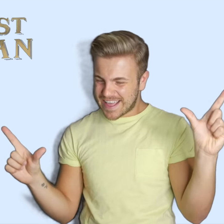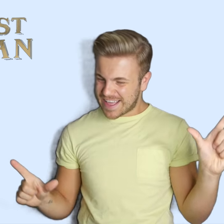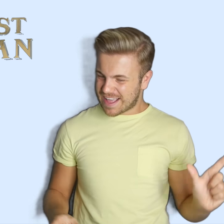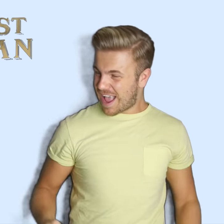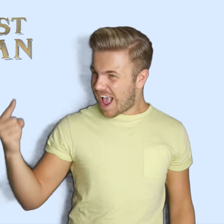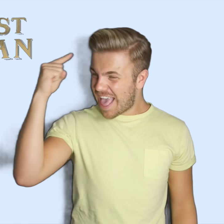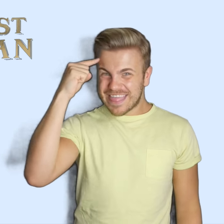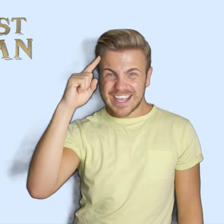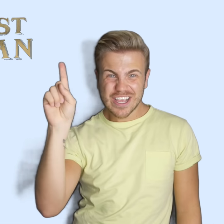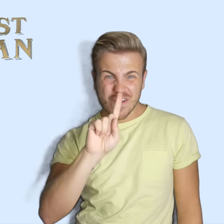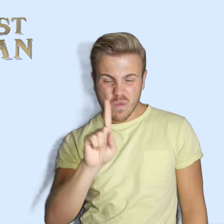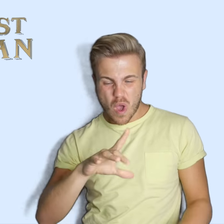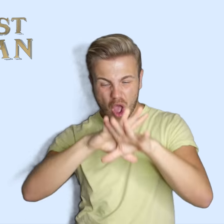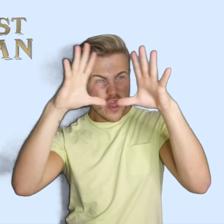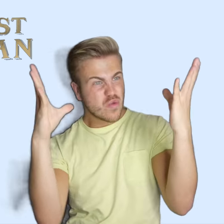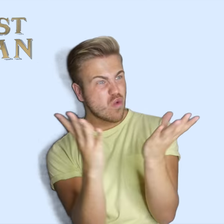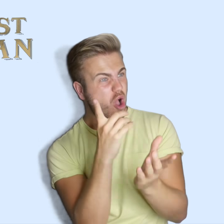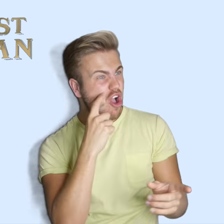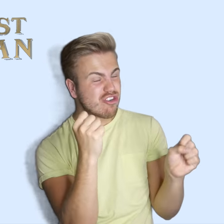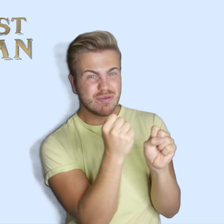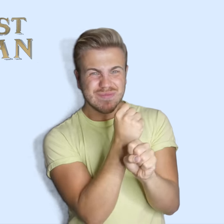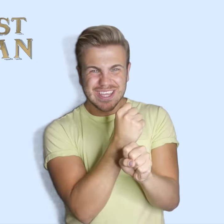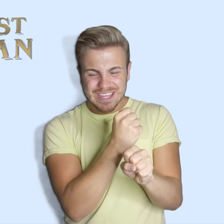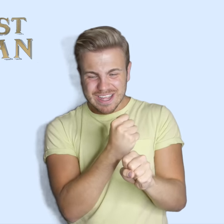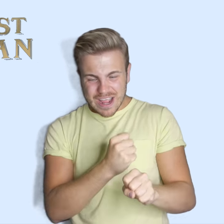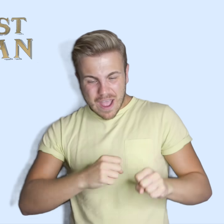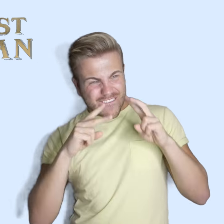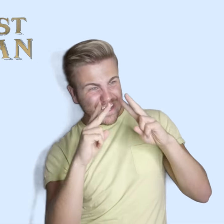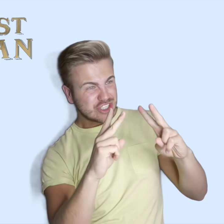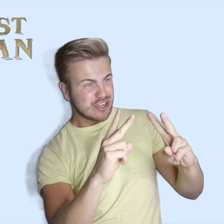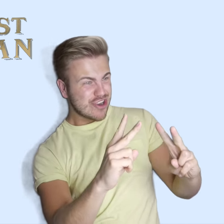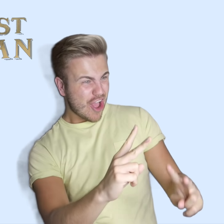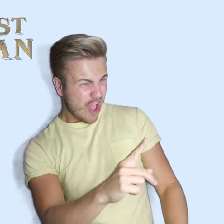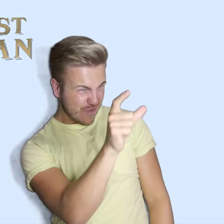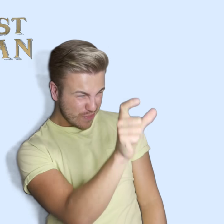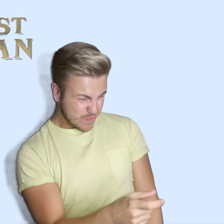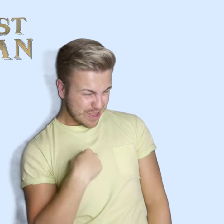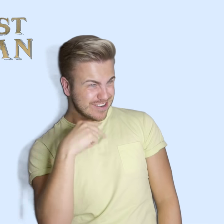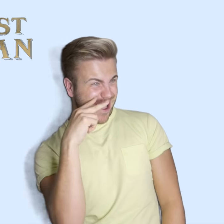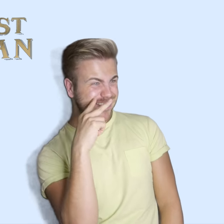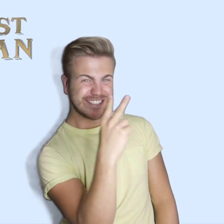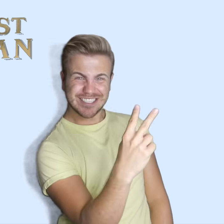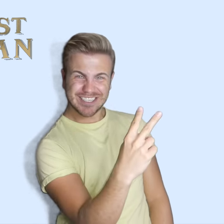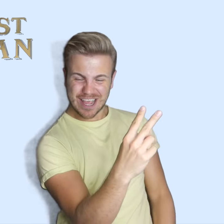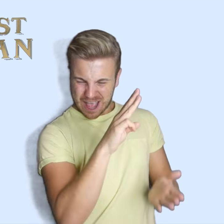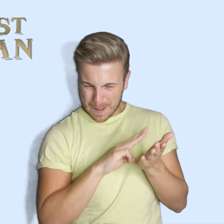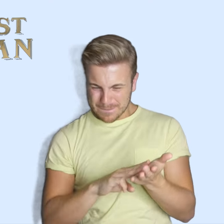I think of what the world could be A vision of the one I see A